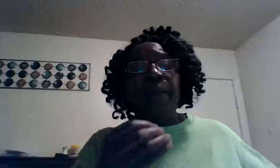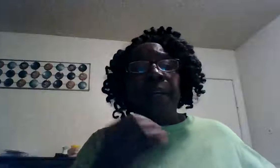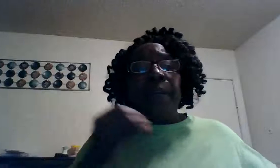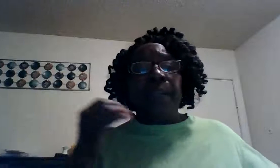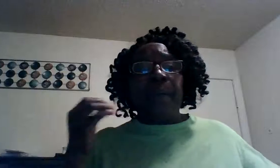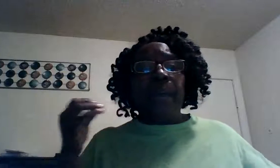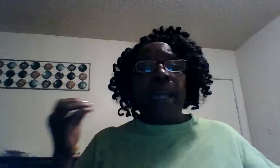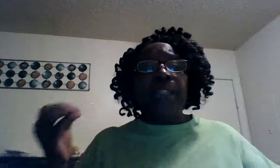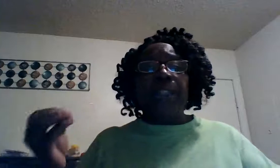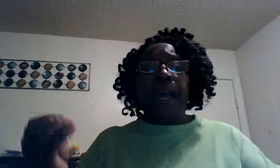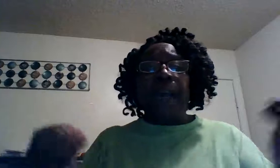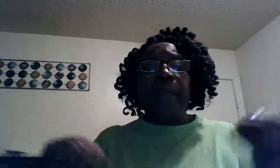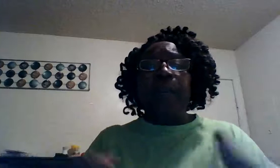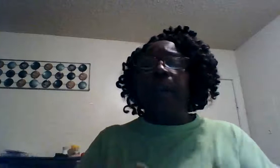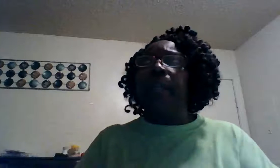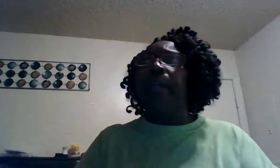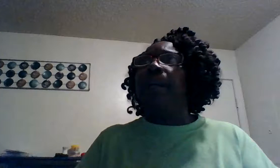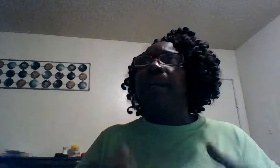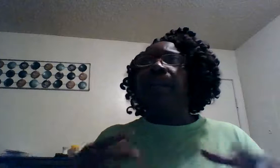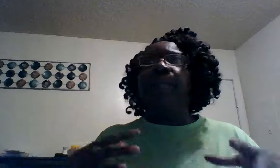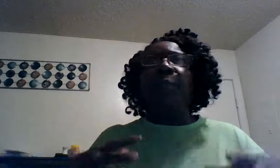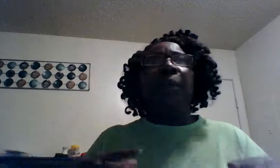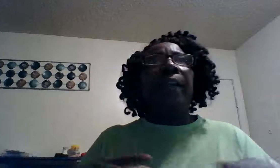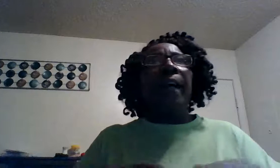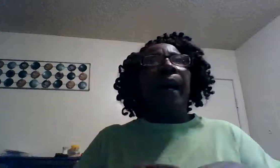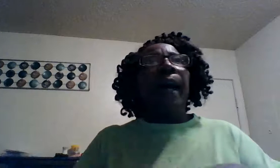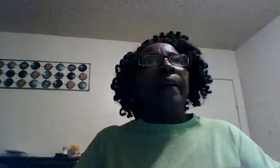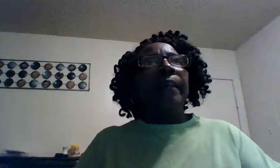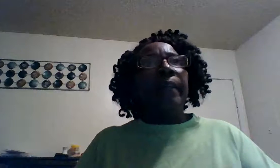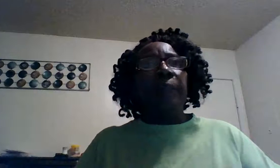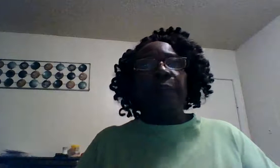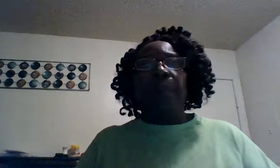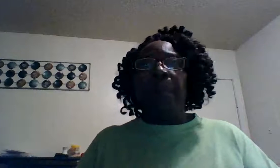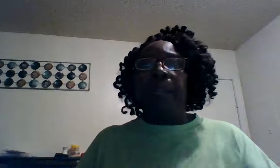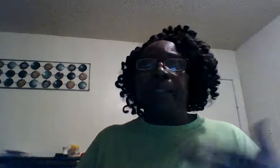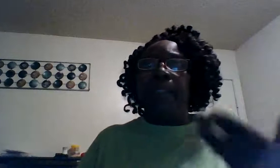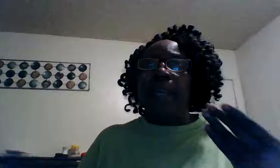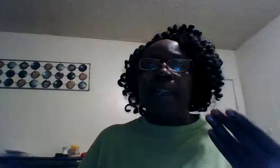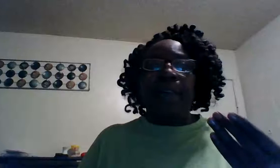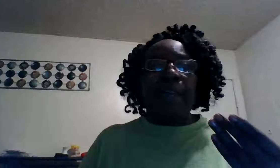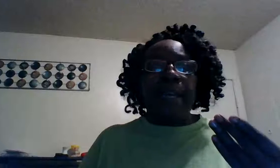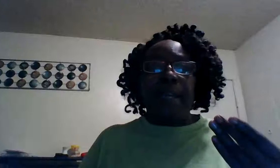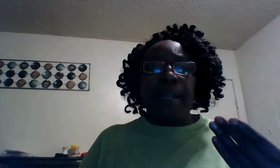the creation how he wakes you up in the morning how he gives you a place to lay your head